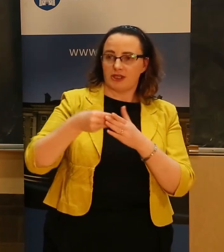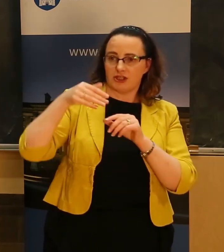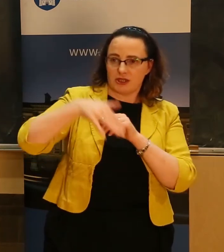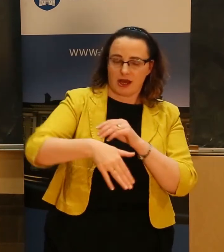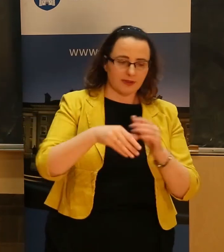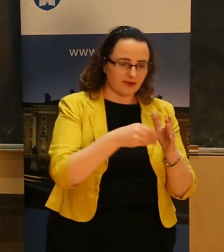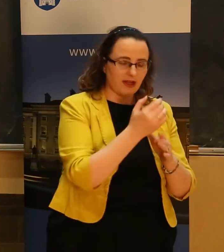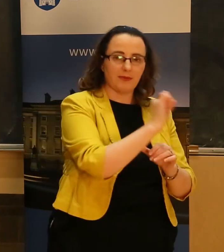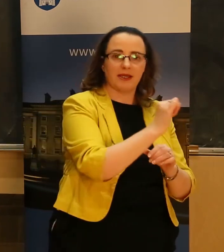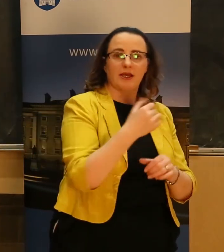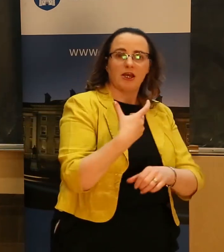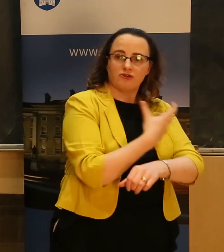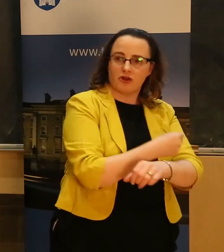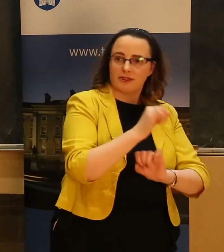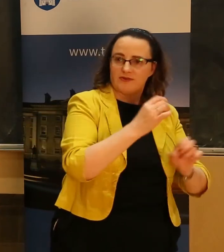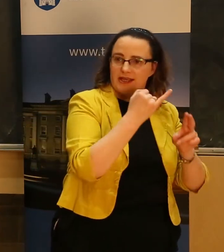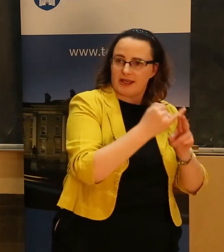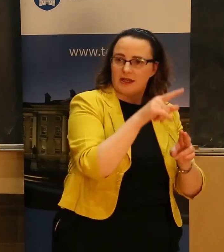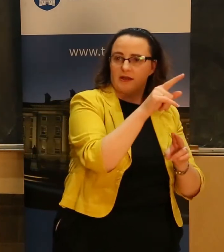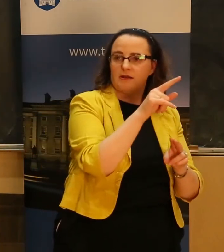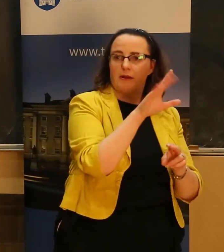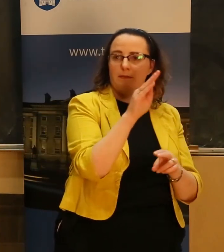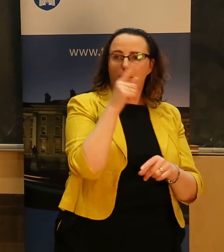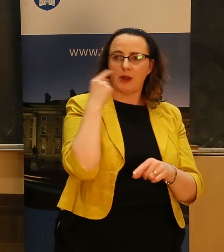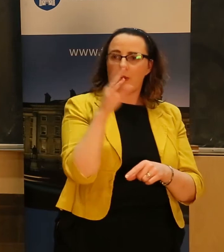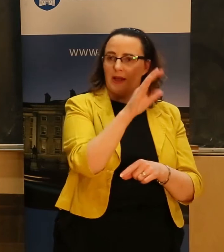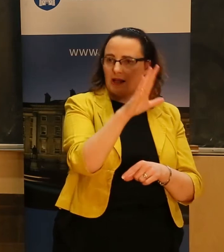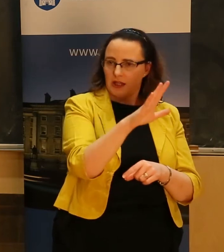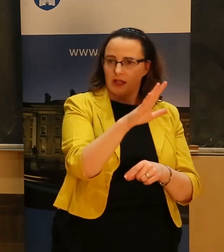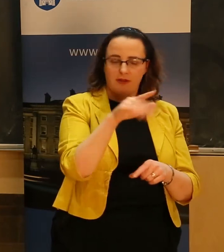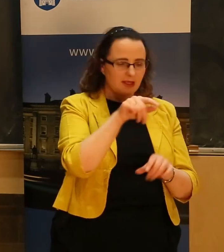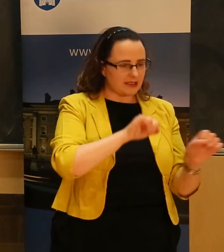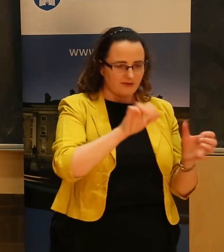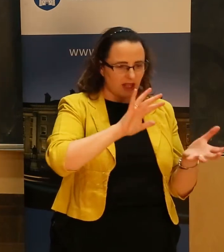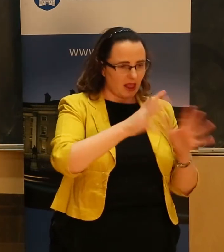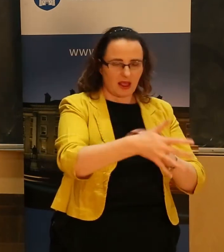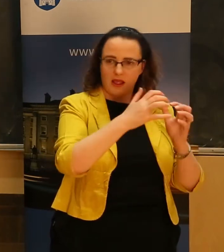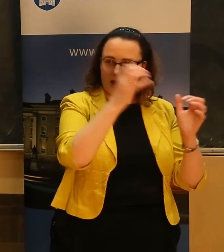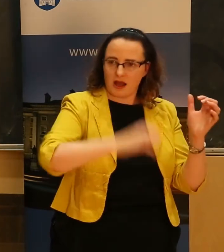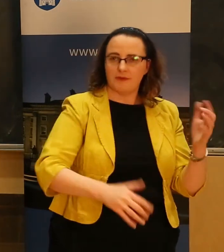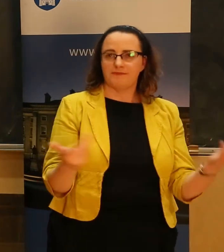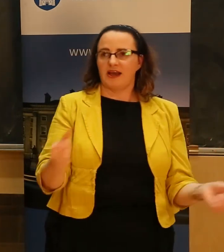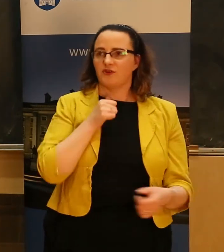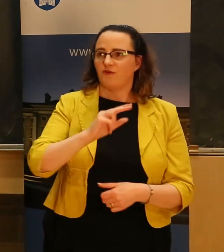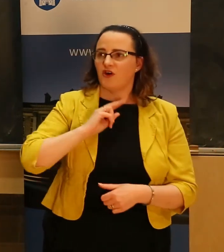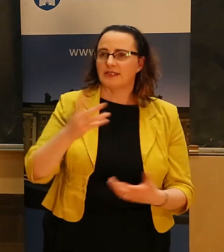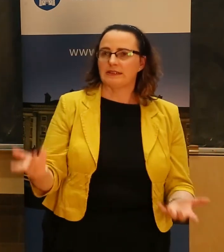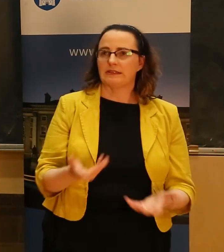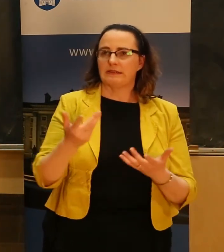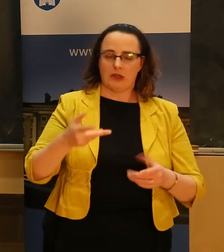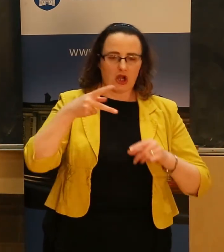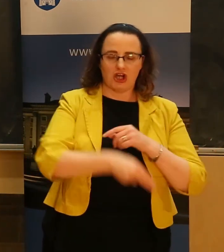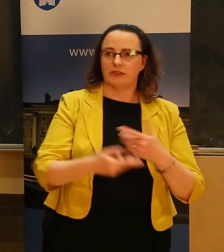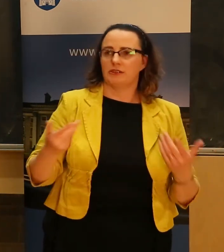Bluebell. The community sector was decimated by cuts. I was completely helpless, faceless and struggling to articulate